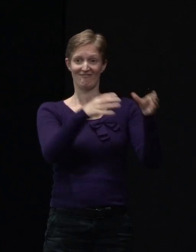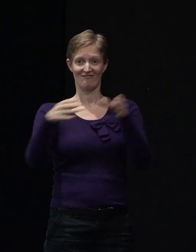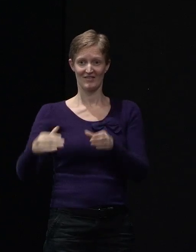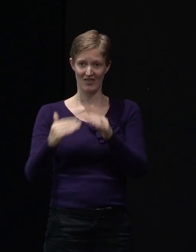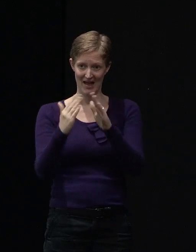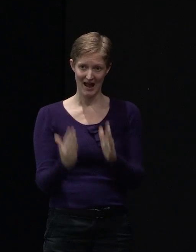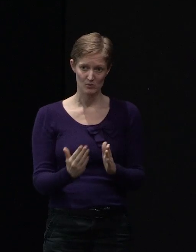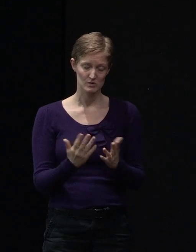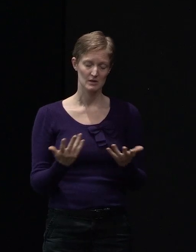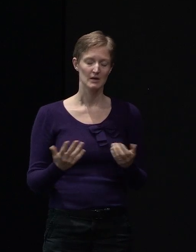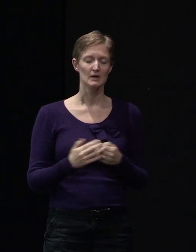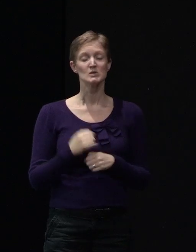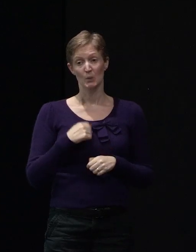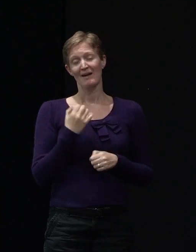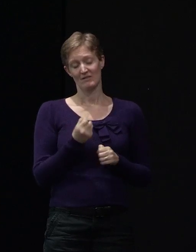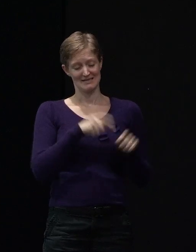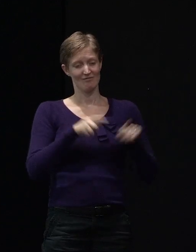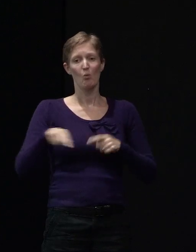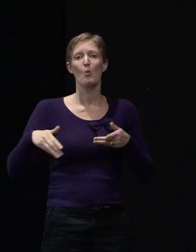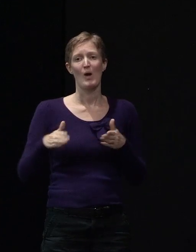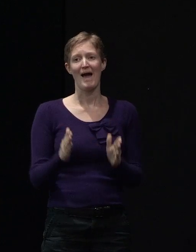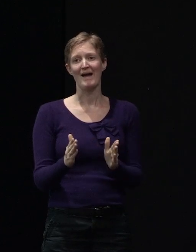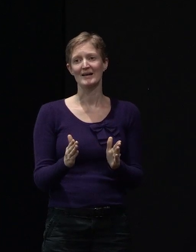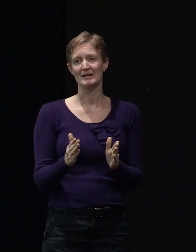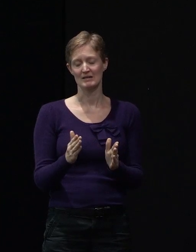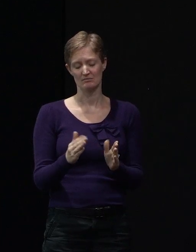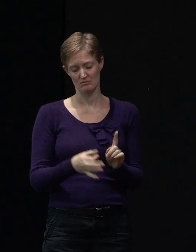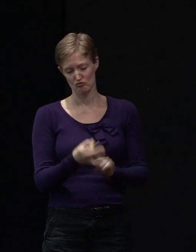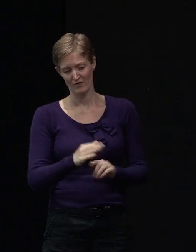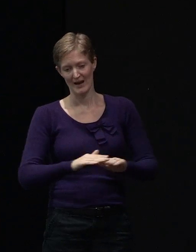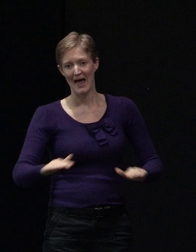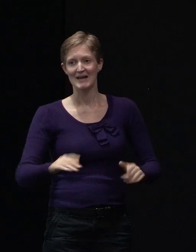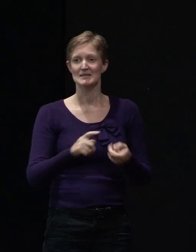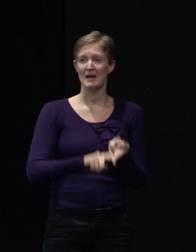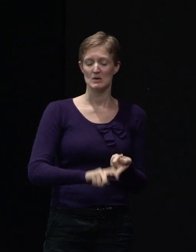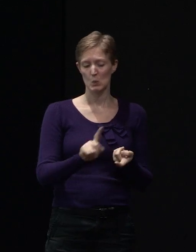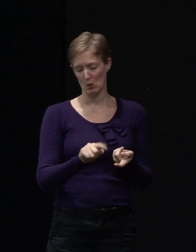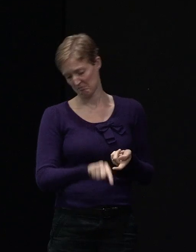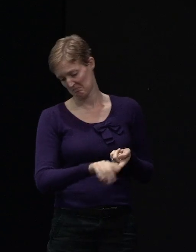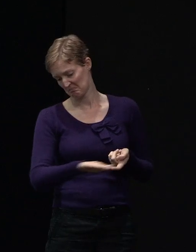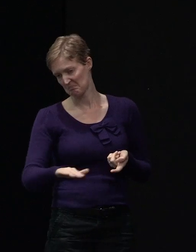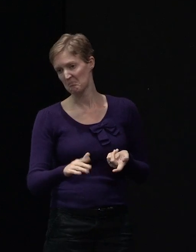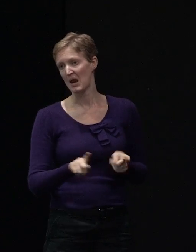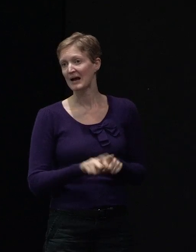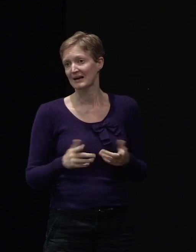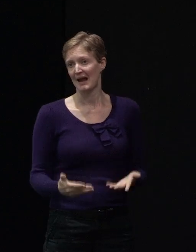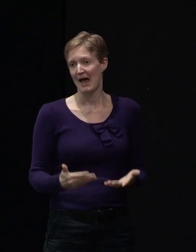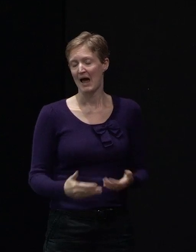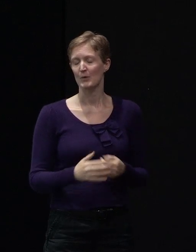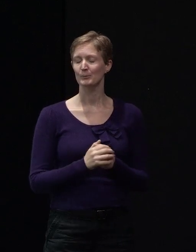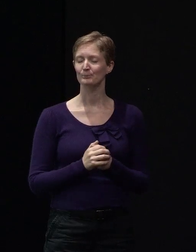techniques we can use in the toolbox, depending on the physical nature of what's there now and the ground conditions themselves.